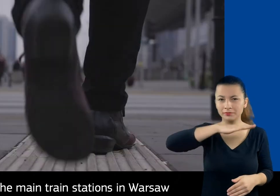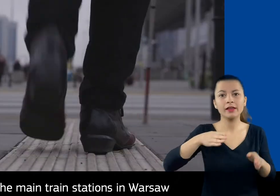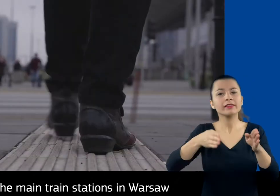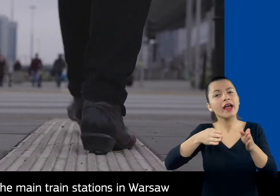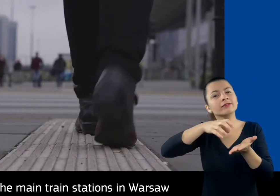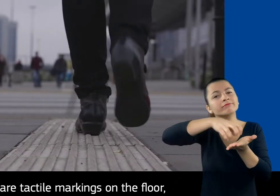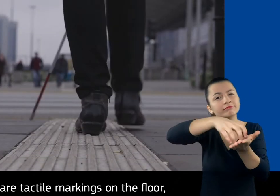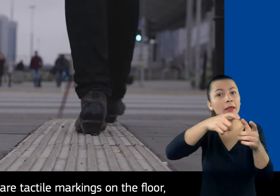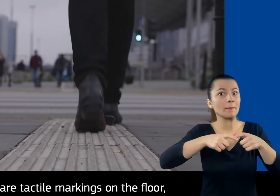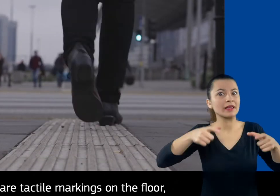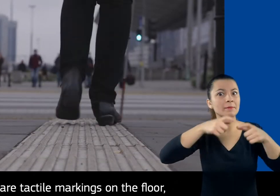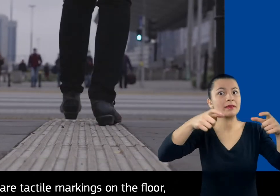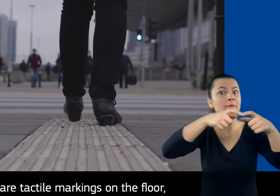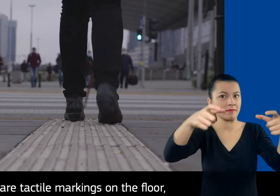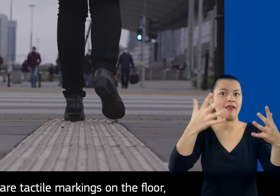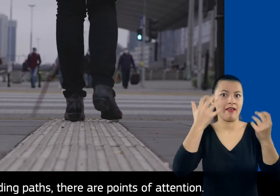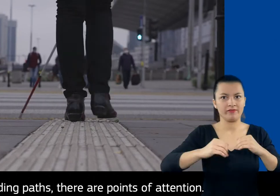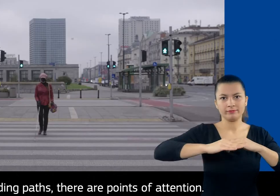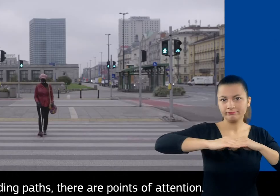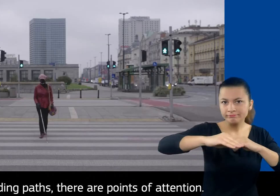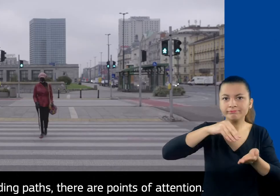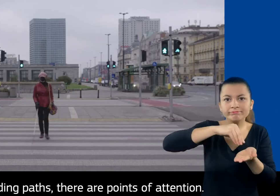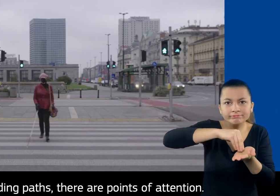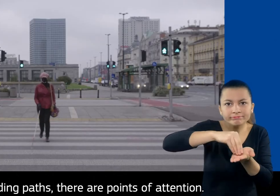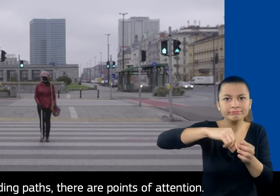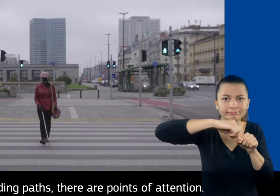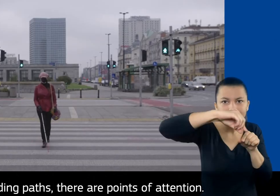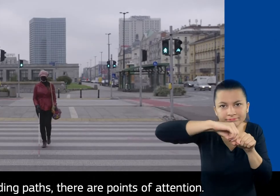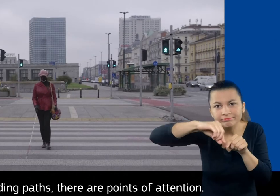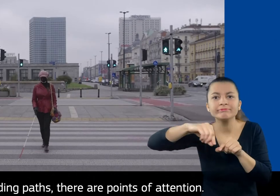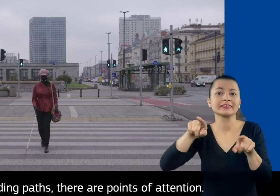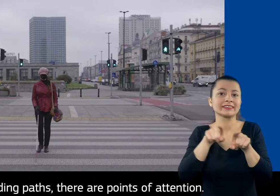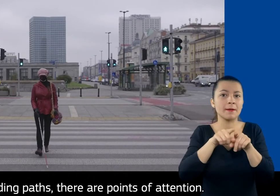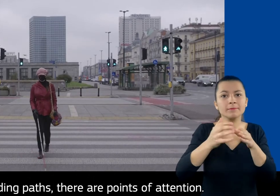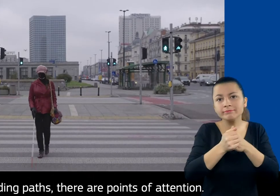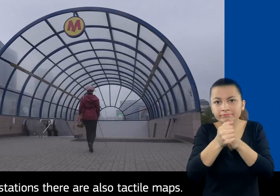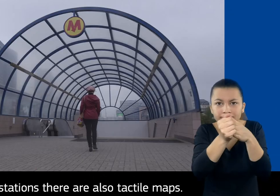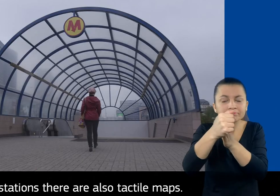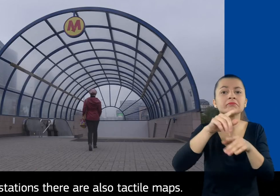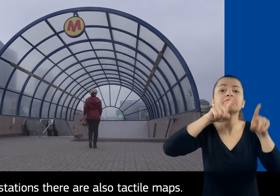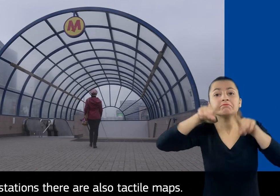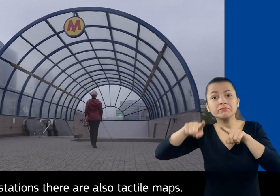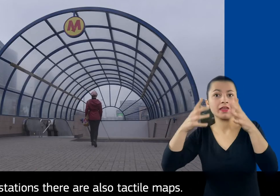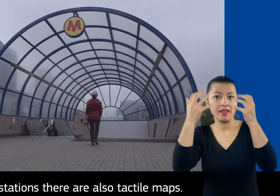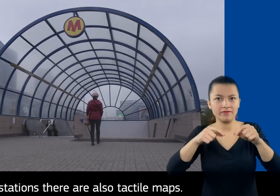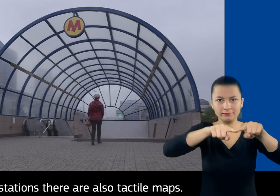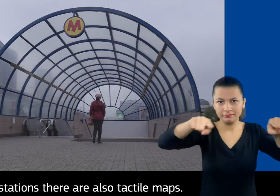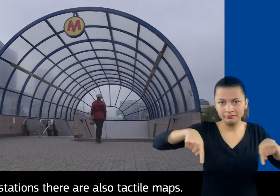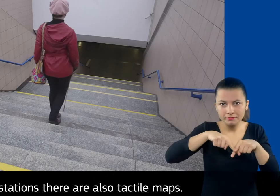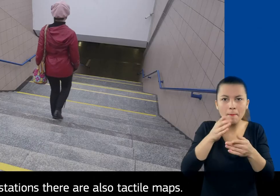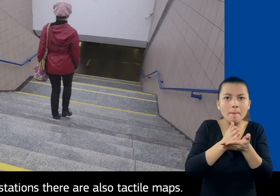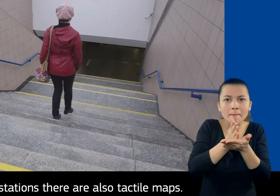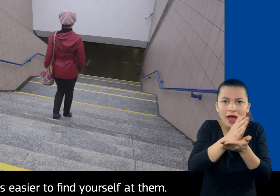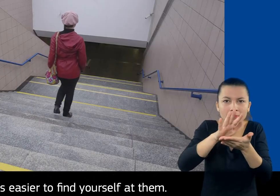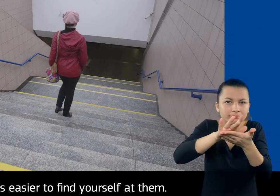stations in Warsaw, there are tactile markings on the floor. There are guiding paths. There are points of attention. At some stations, there are also